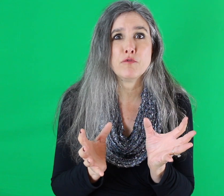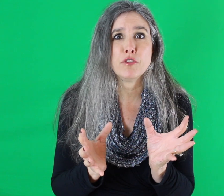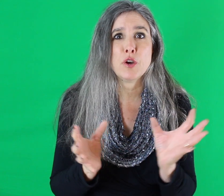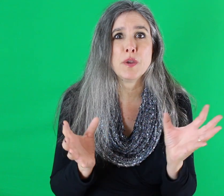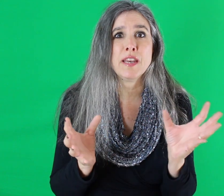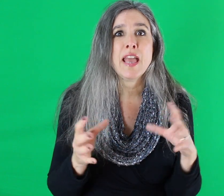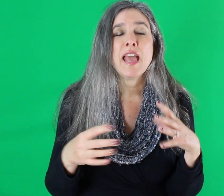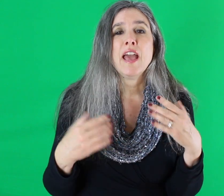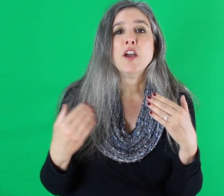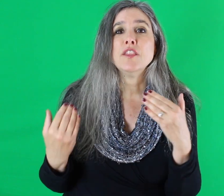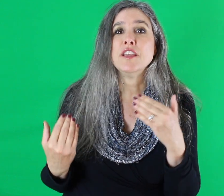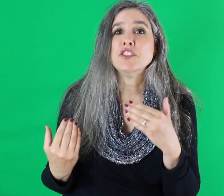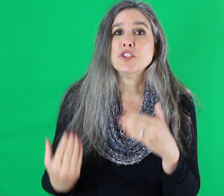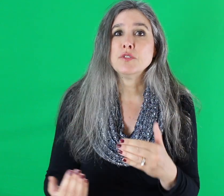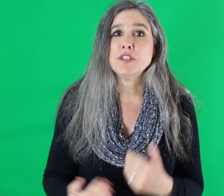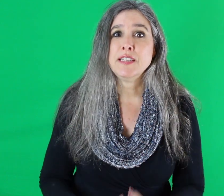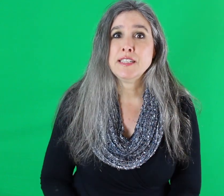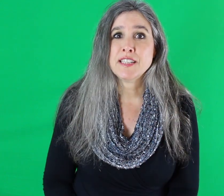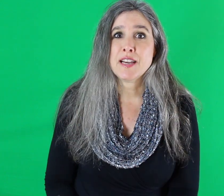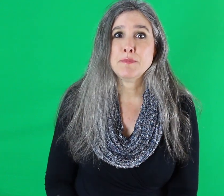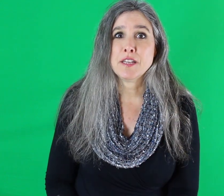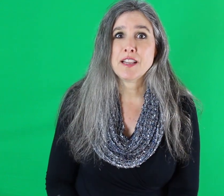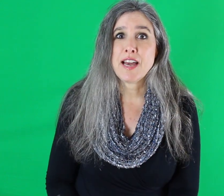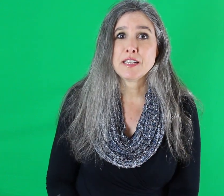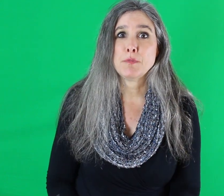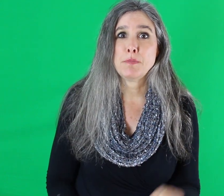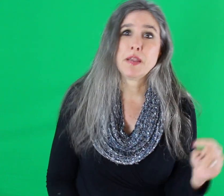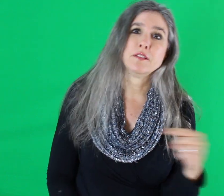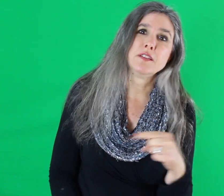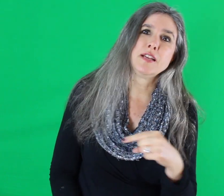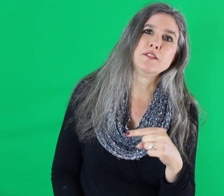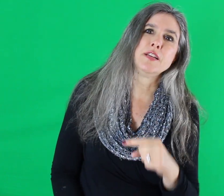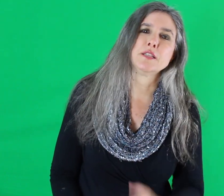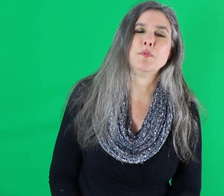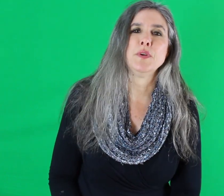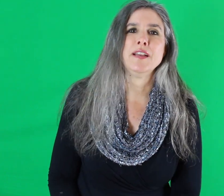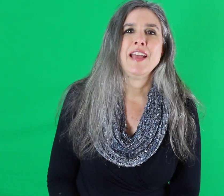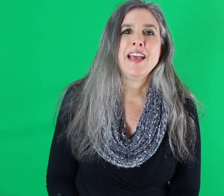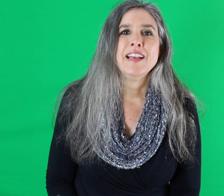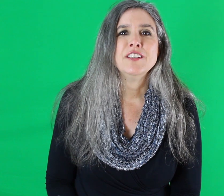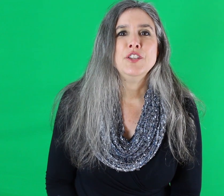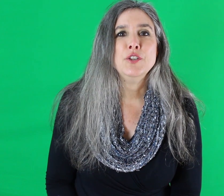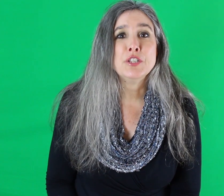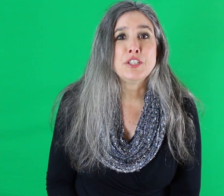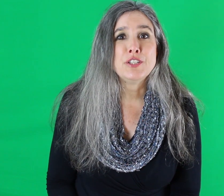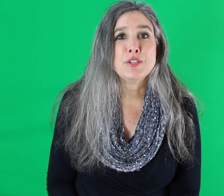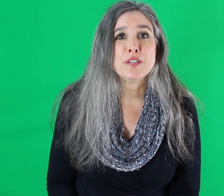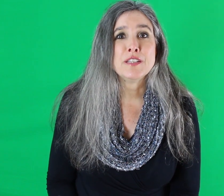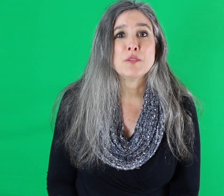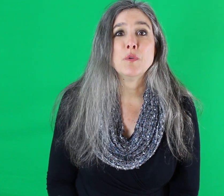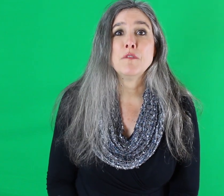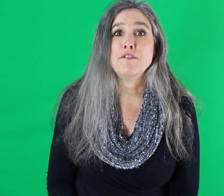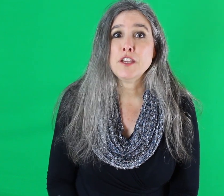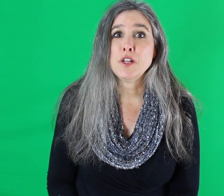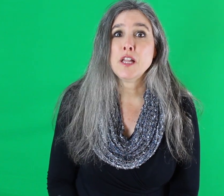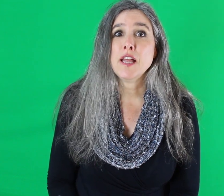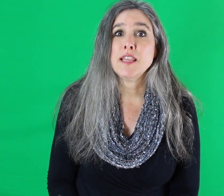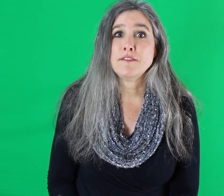flowing, the children need to come to class prepared. So that's our next point. Your students will feel left